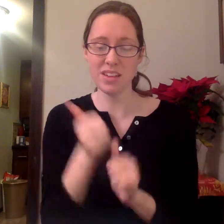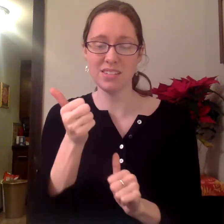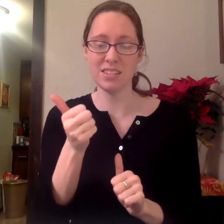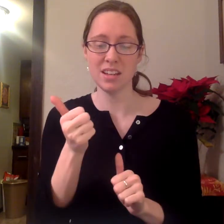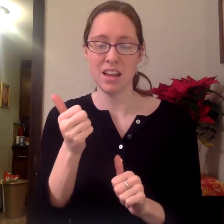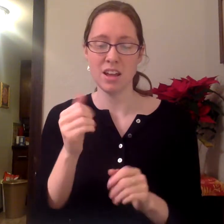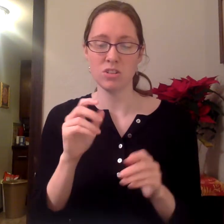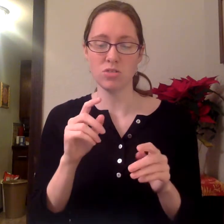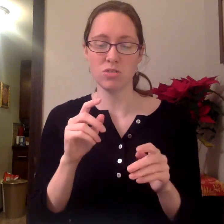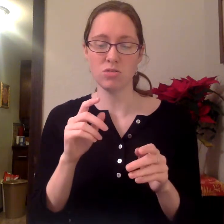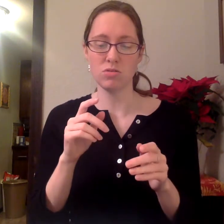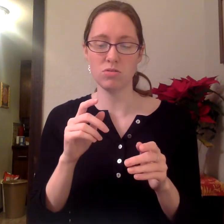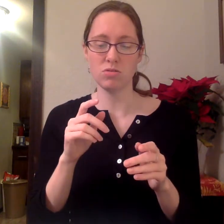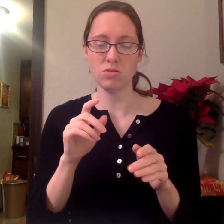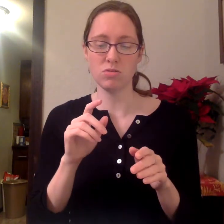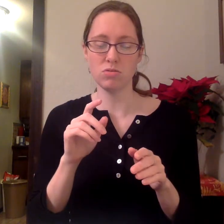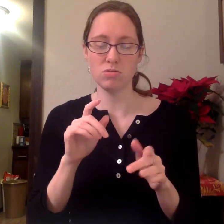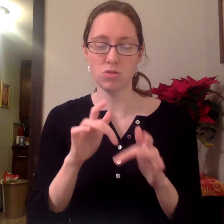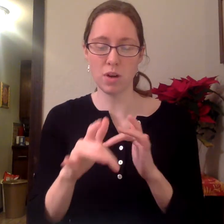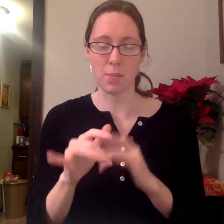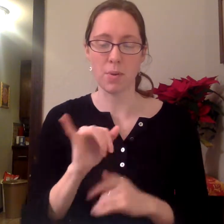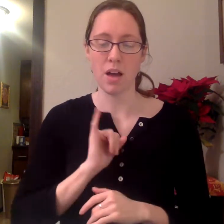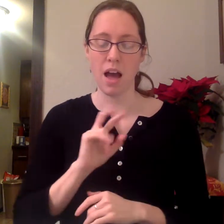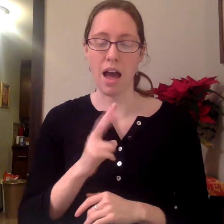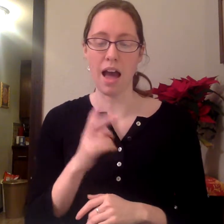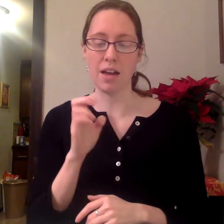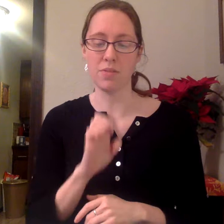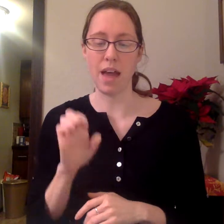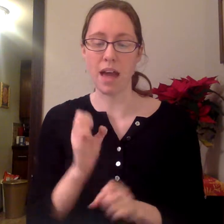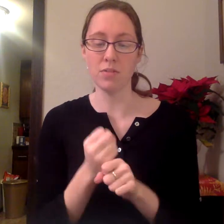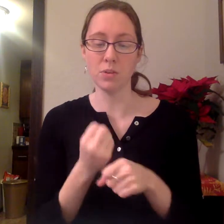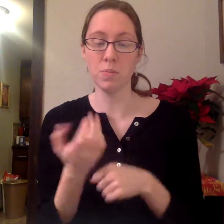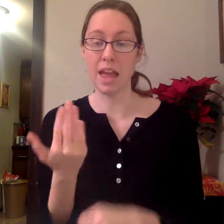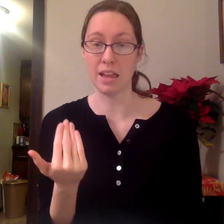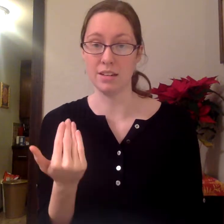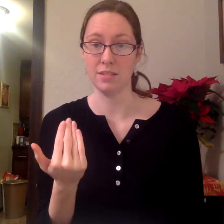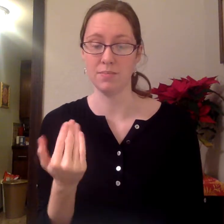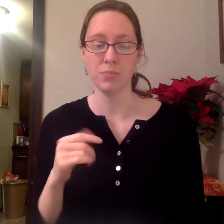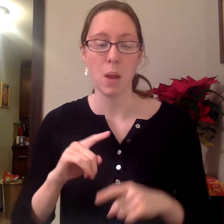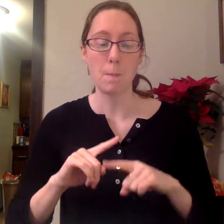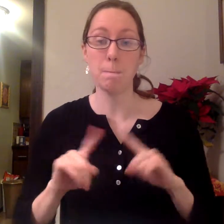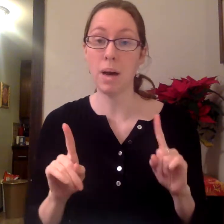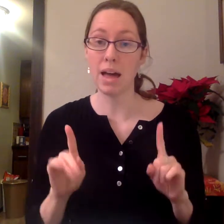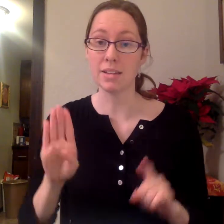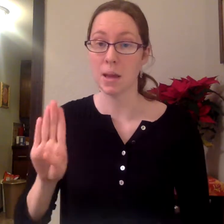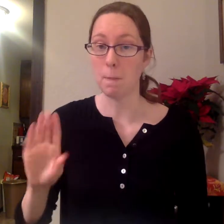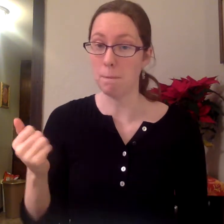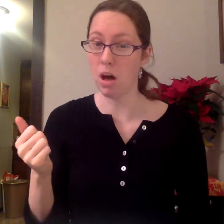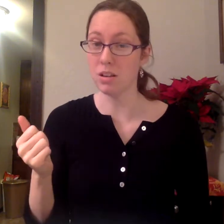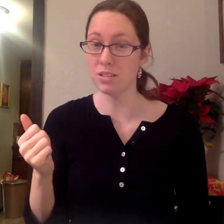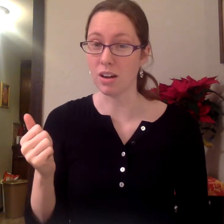trip I've ever made. But, Balto,